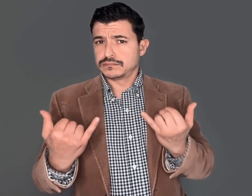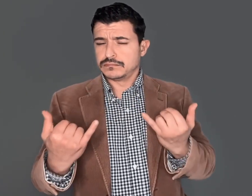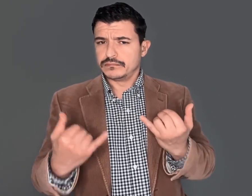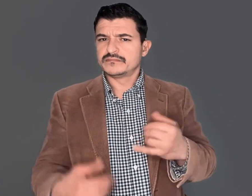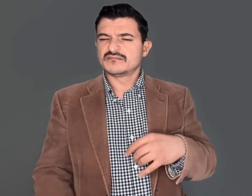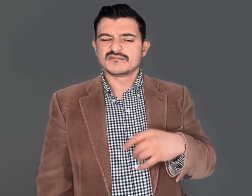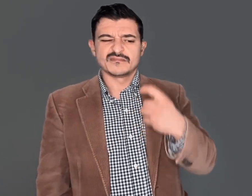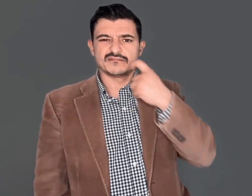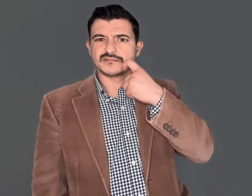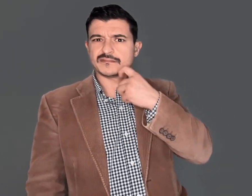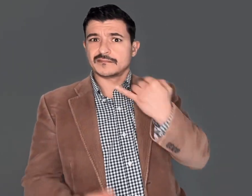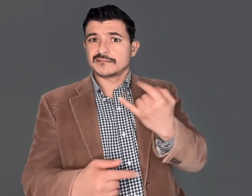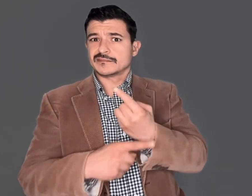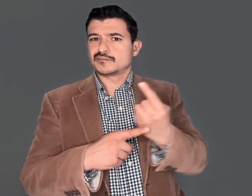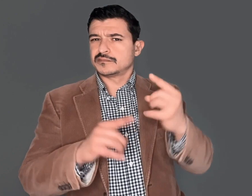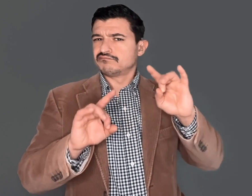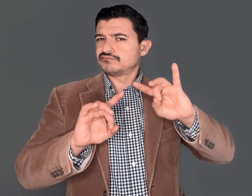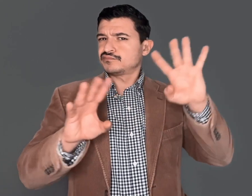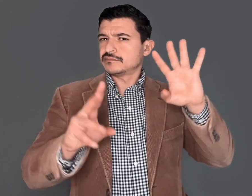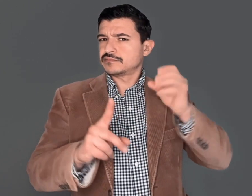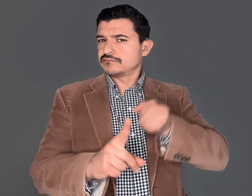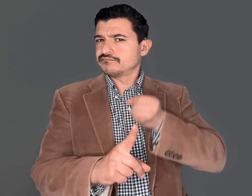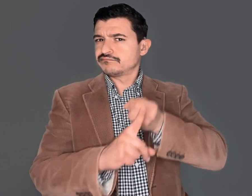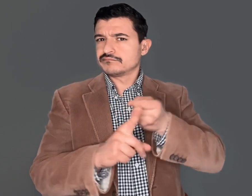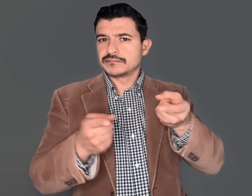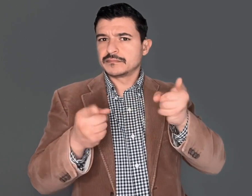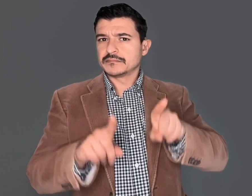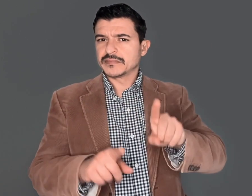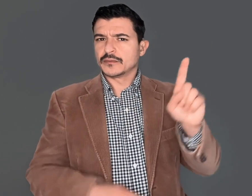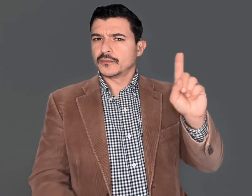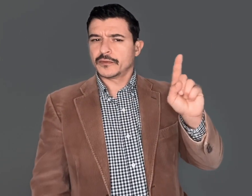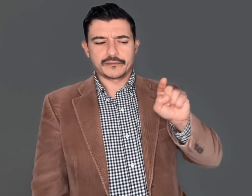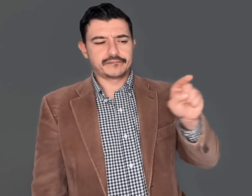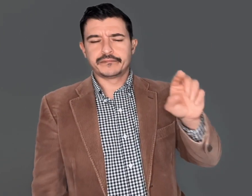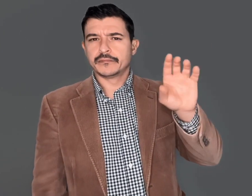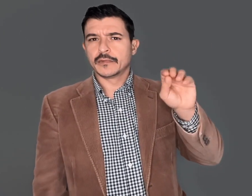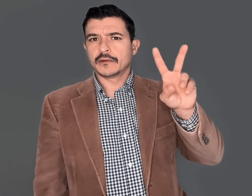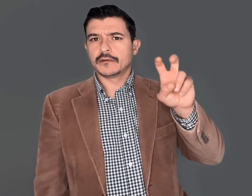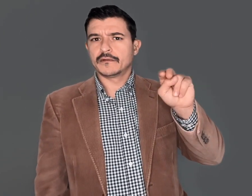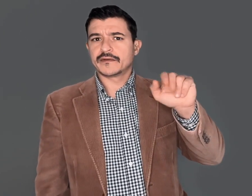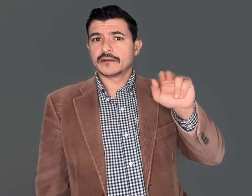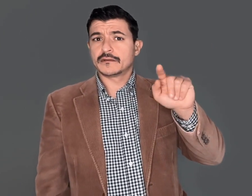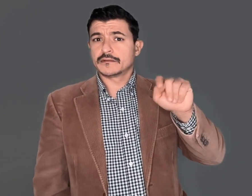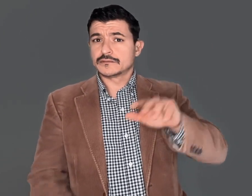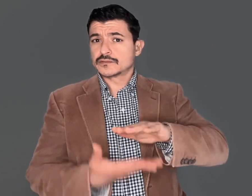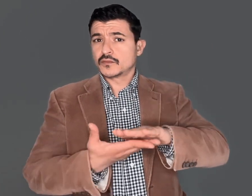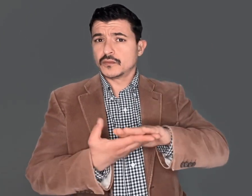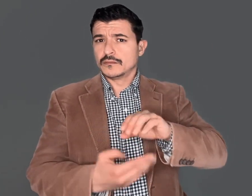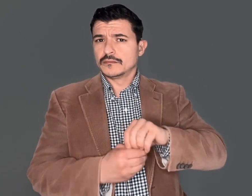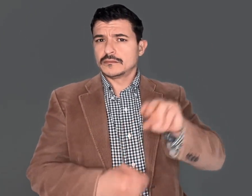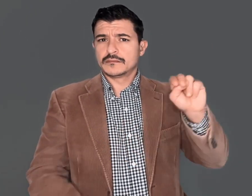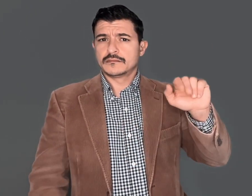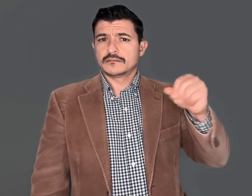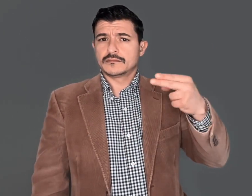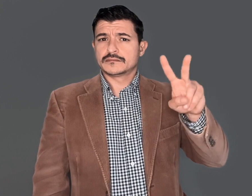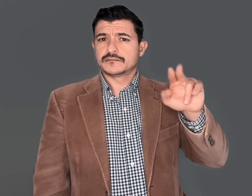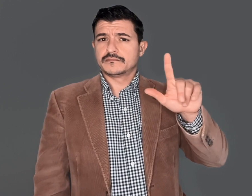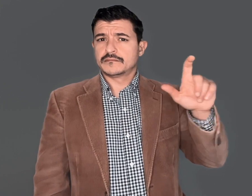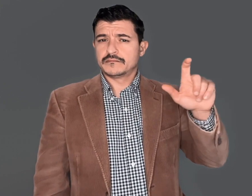share with you. Earlier this week at Covenant School in Nashville, a tragedy occurred and